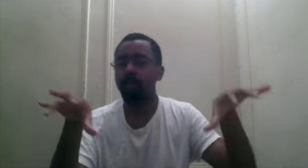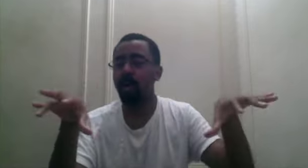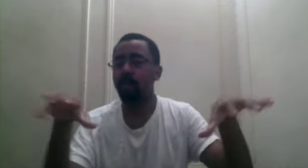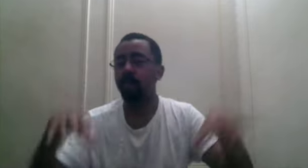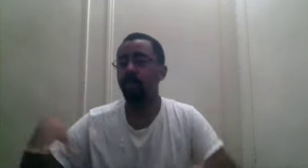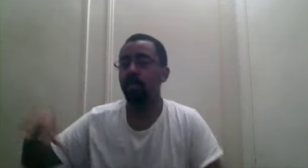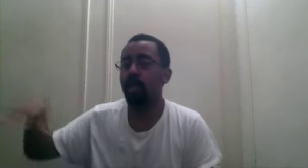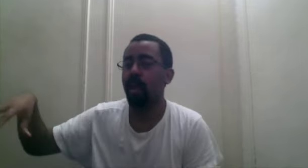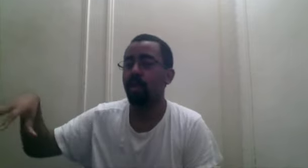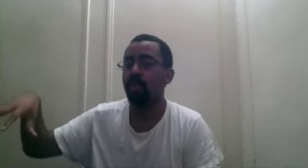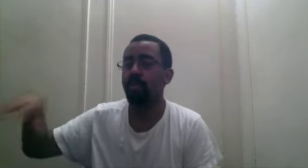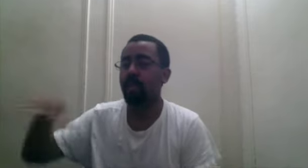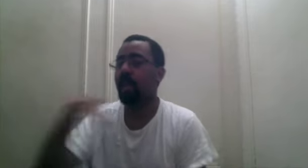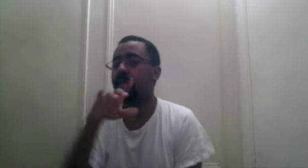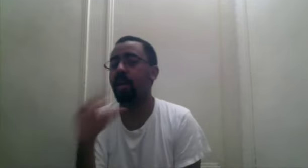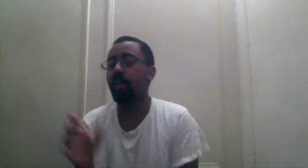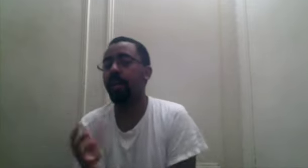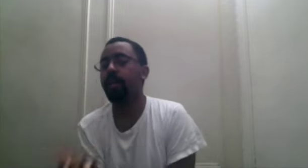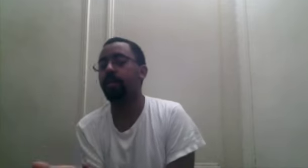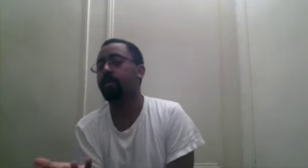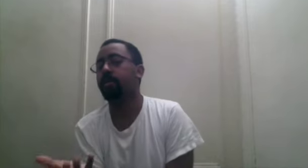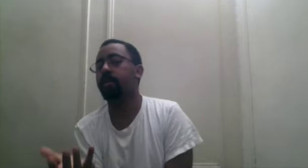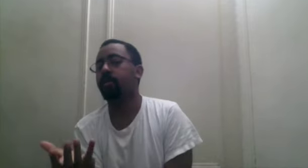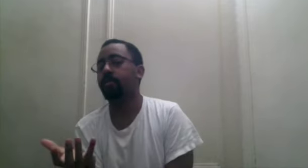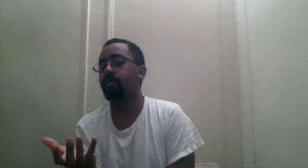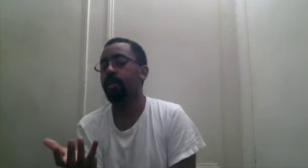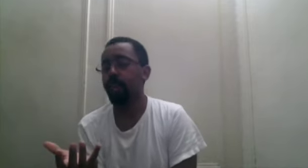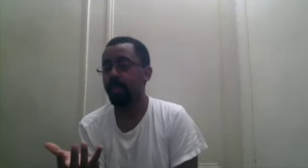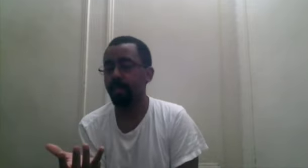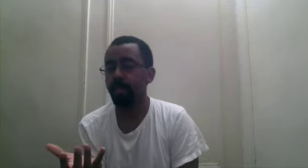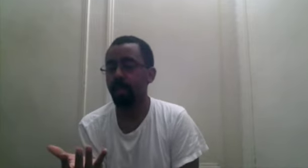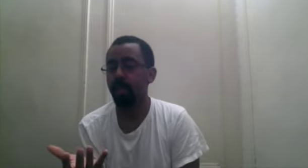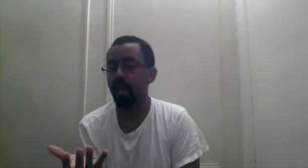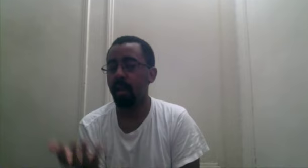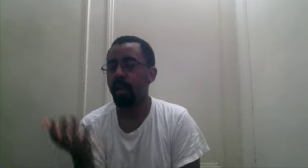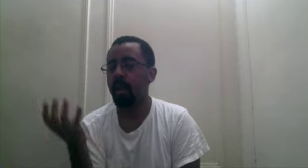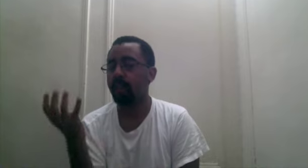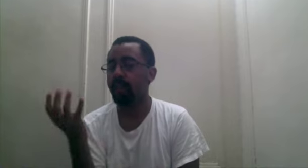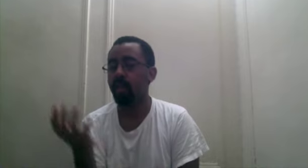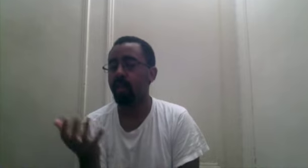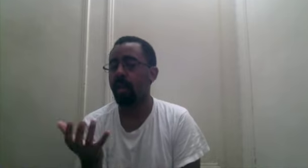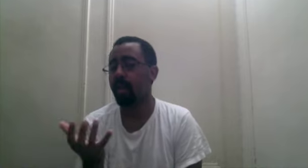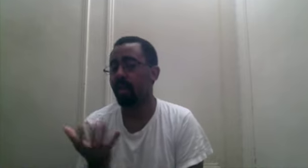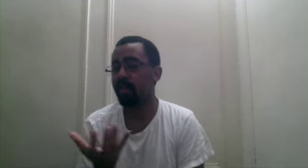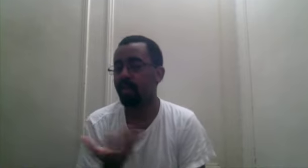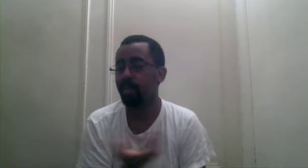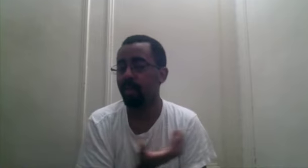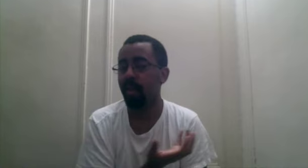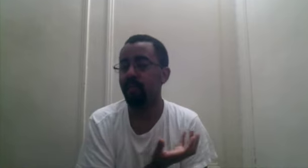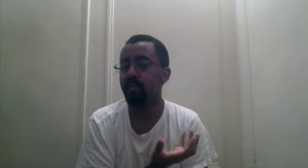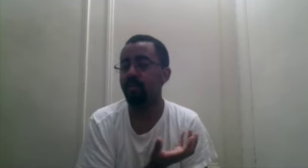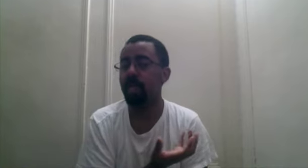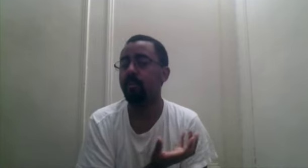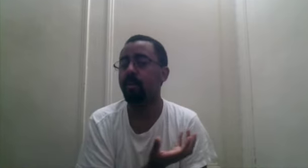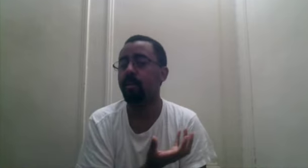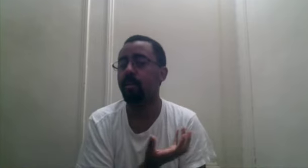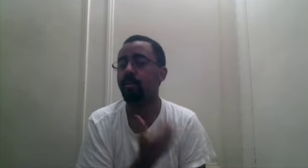Mom or Kaido because I doubt anyone's going to go after Shanks and I really doubt anyone's going to go after Blackbeard at this point.